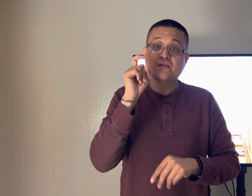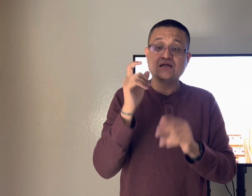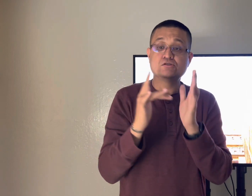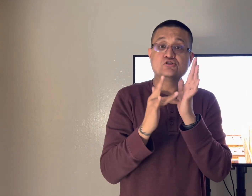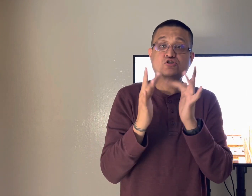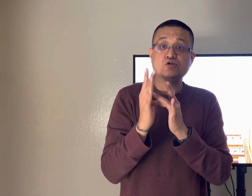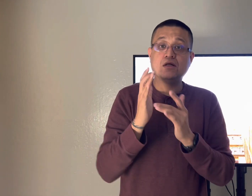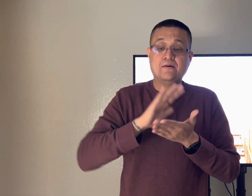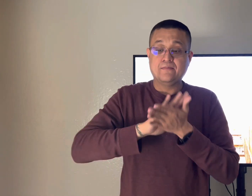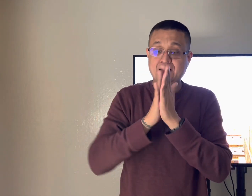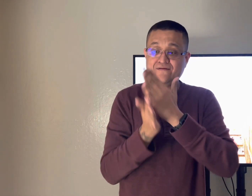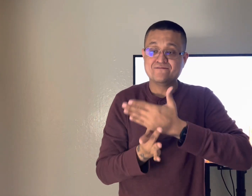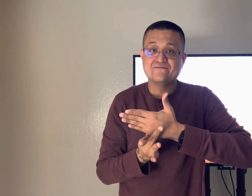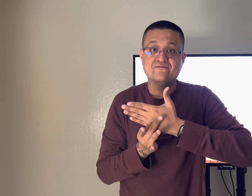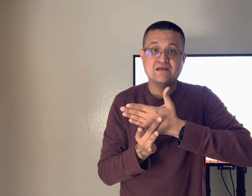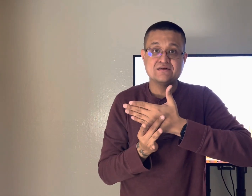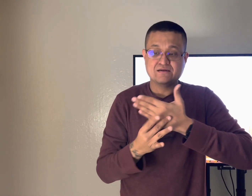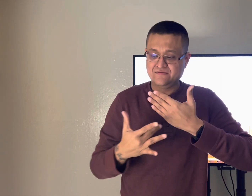knowing that he would not fail because he's perfect